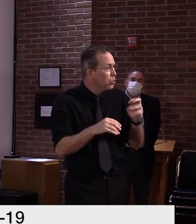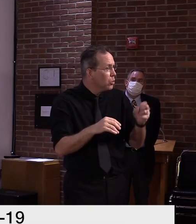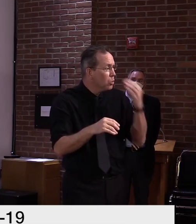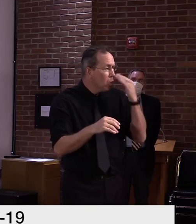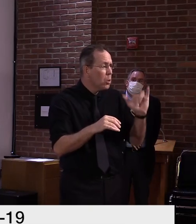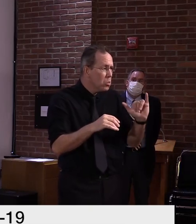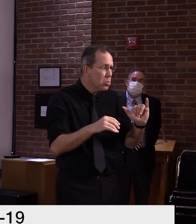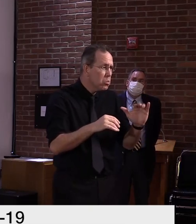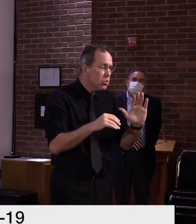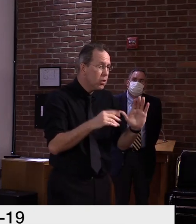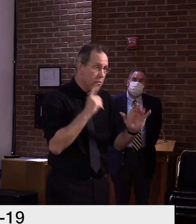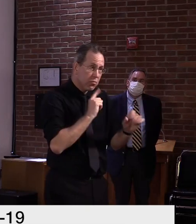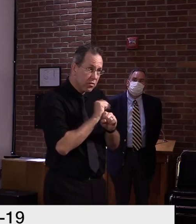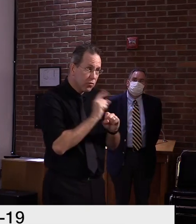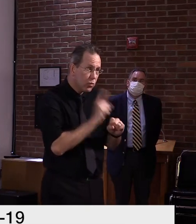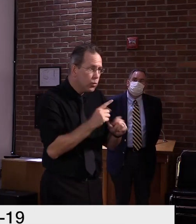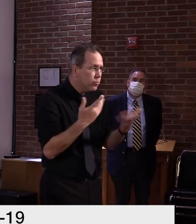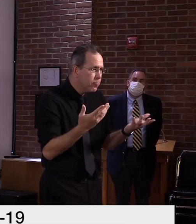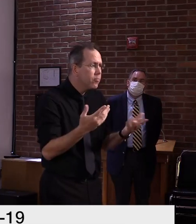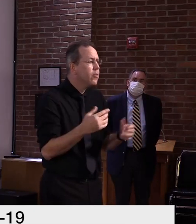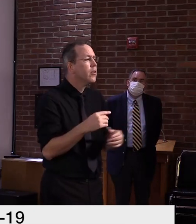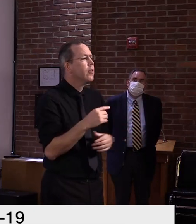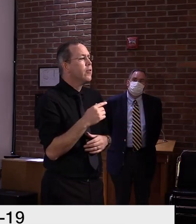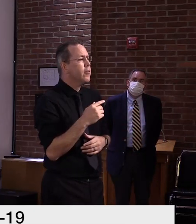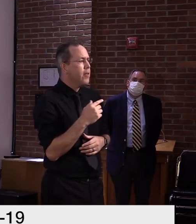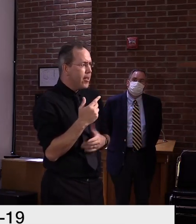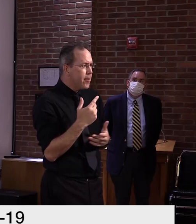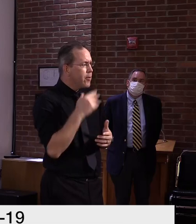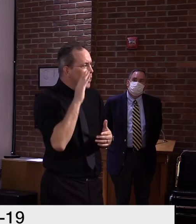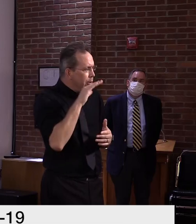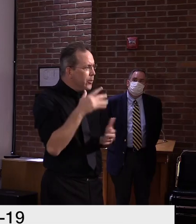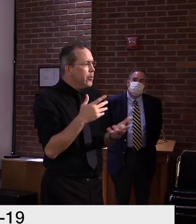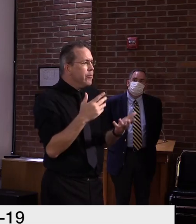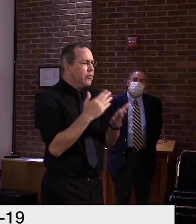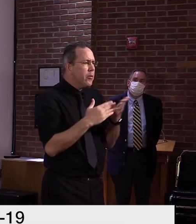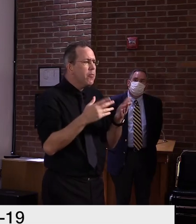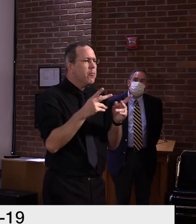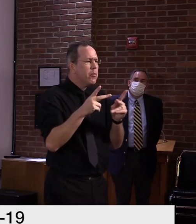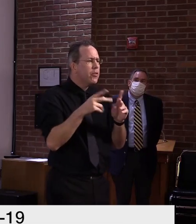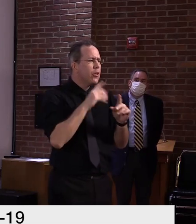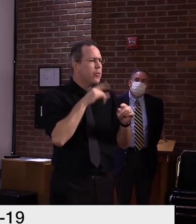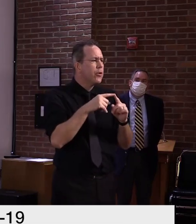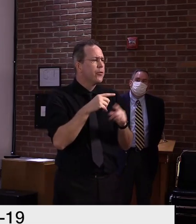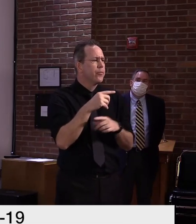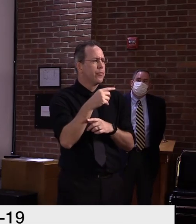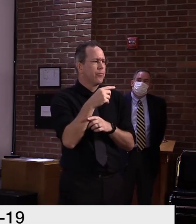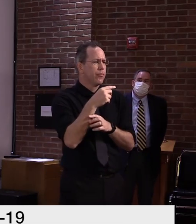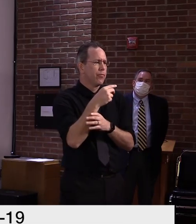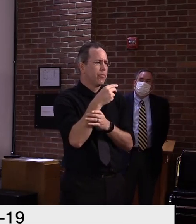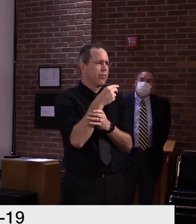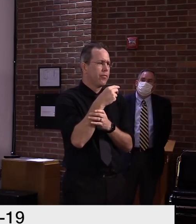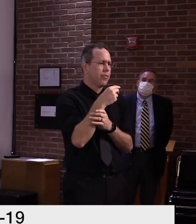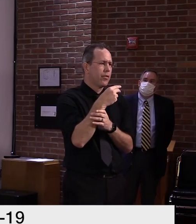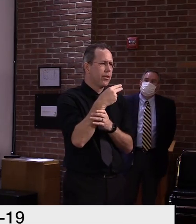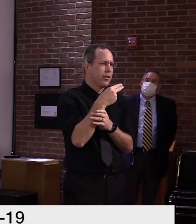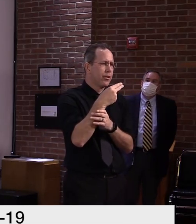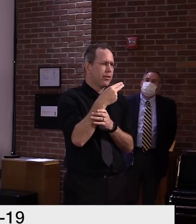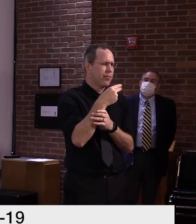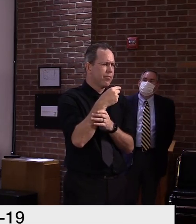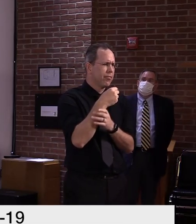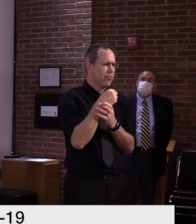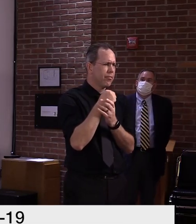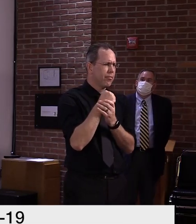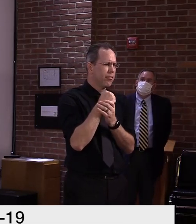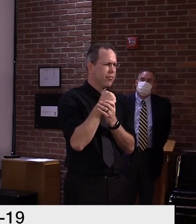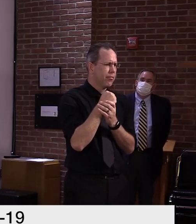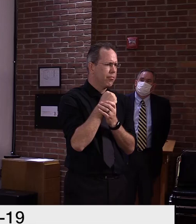context of achieving herd immunity. Herd immunity is 60, 70 percent. Uh, the bottom